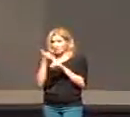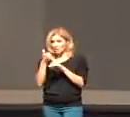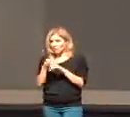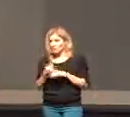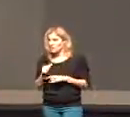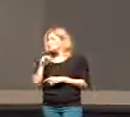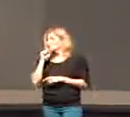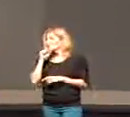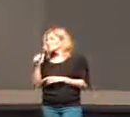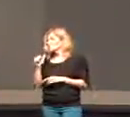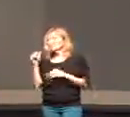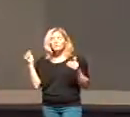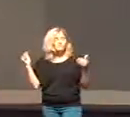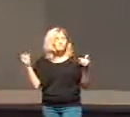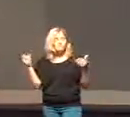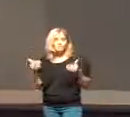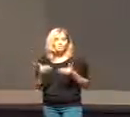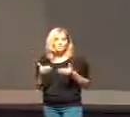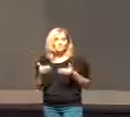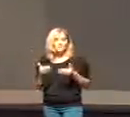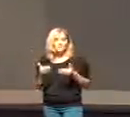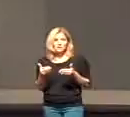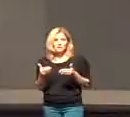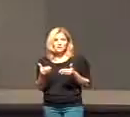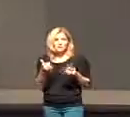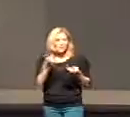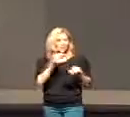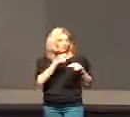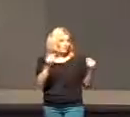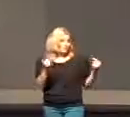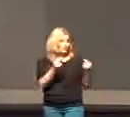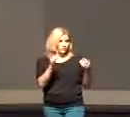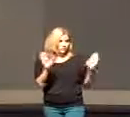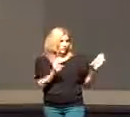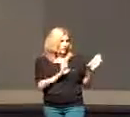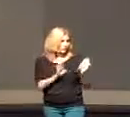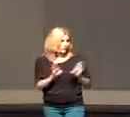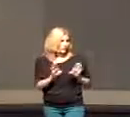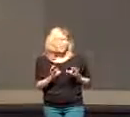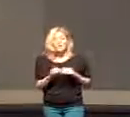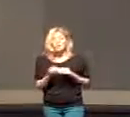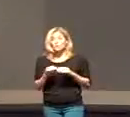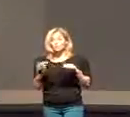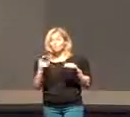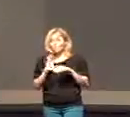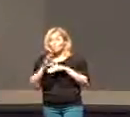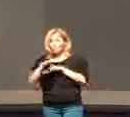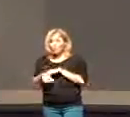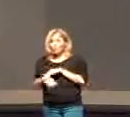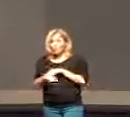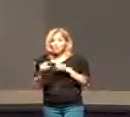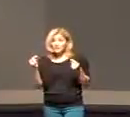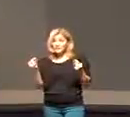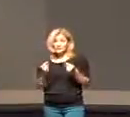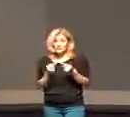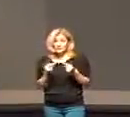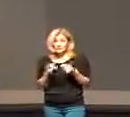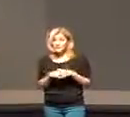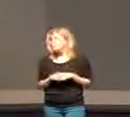don't focus on your sinful behavior the way to overcome sin